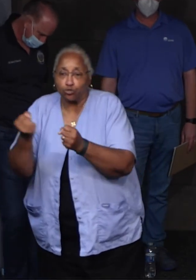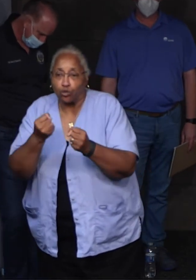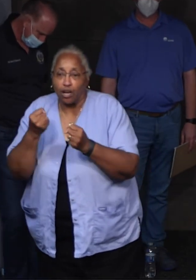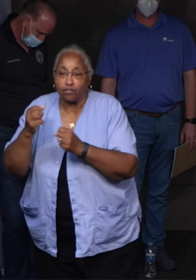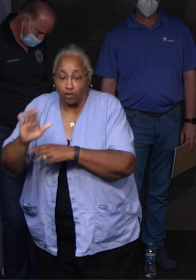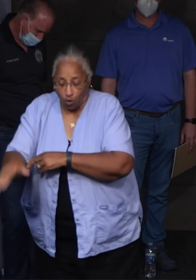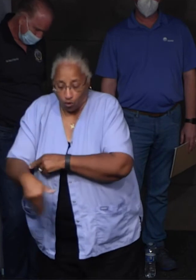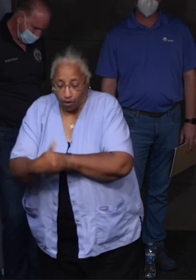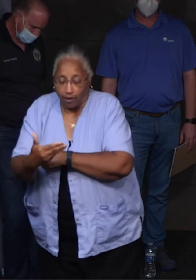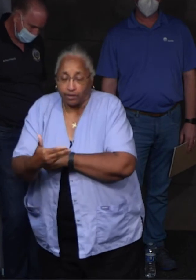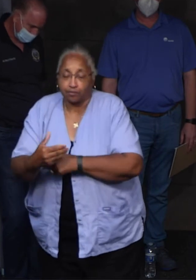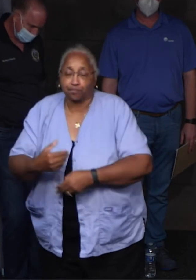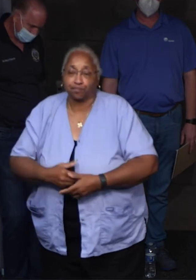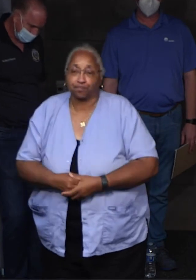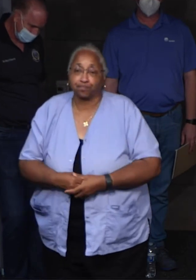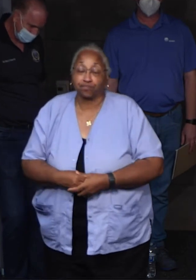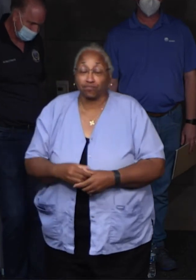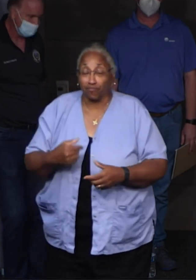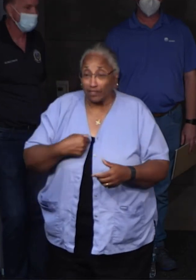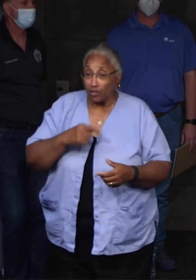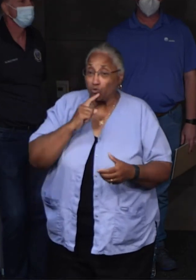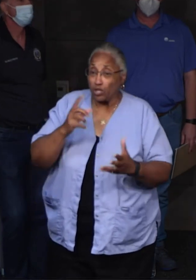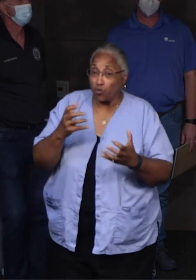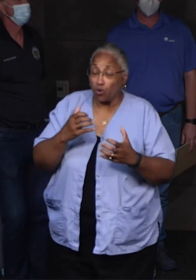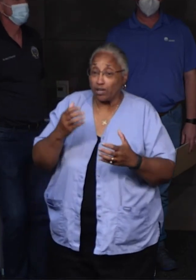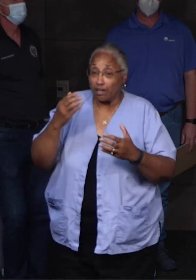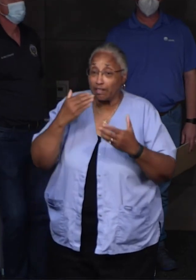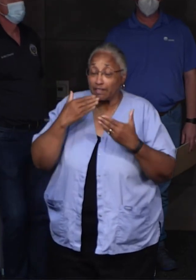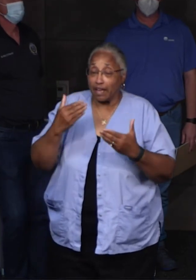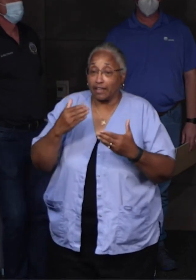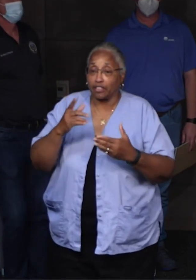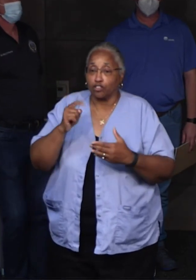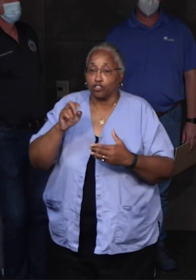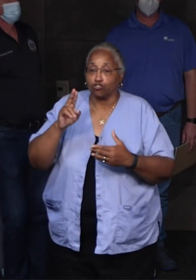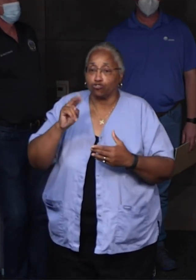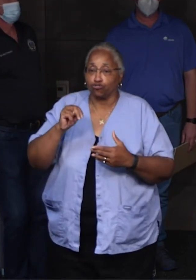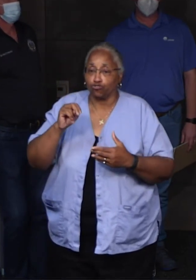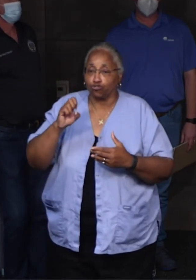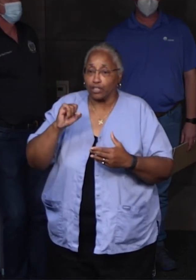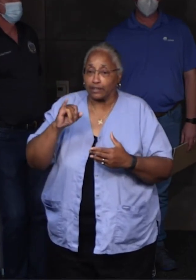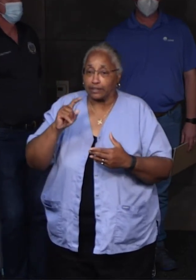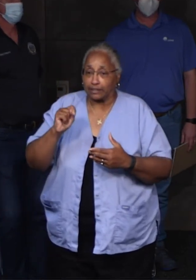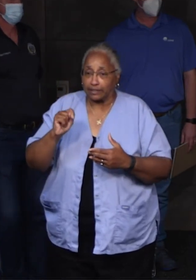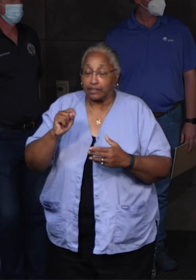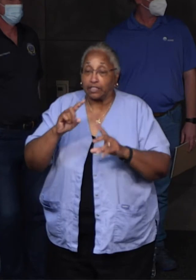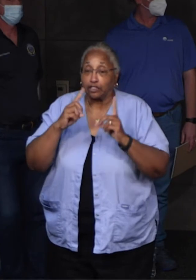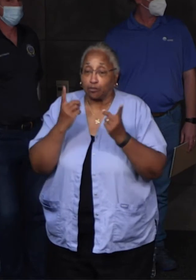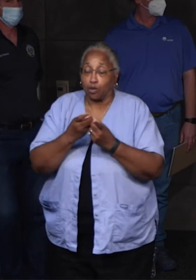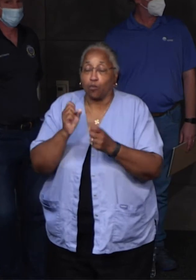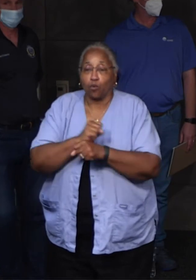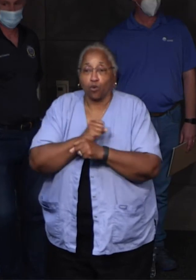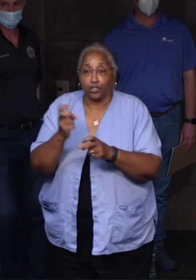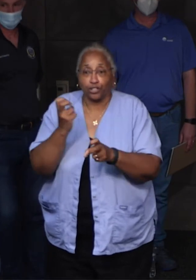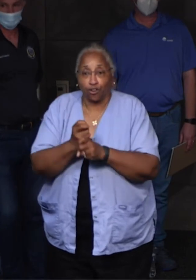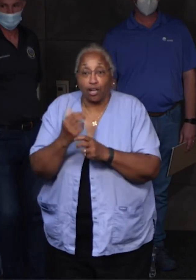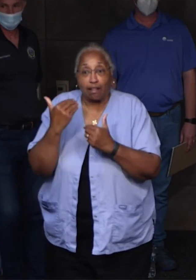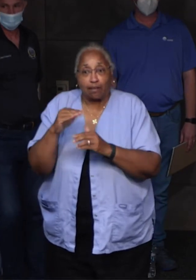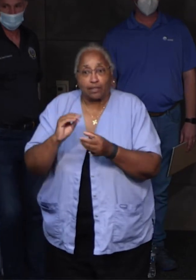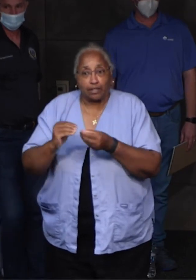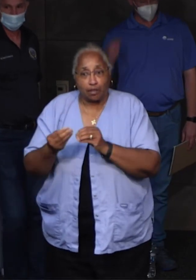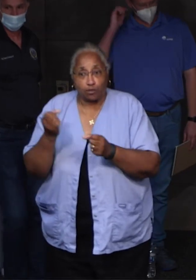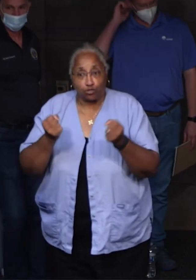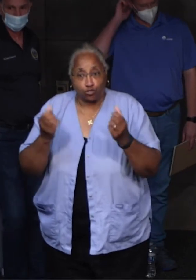night. I really want to thank our transit department who's been working hard. We have a limited number of drivers and they are working,